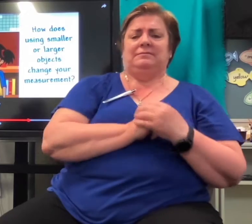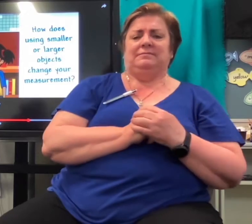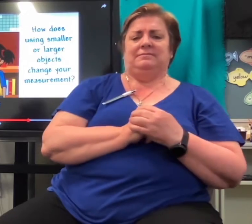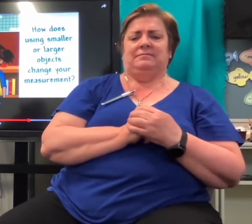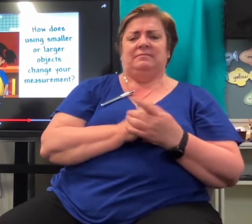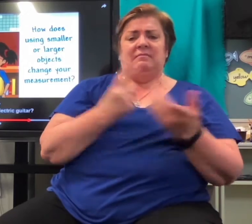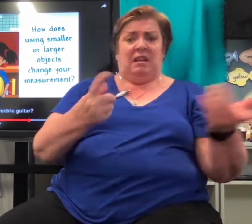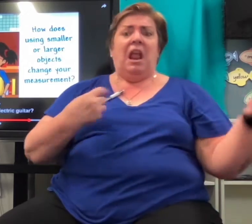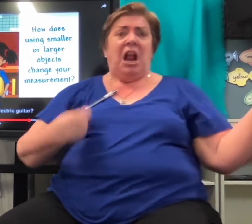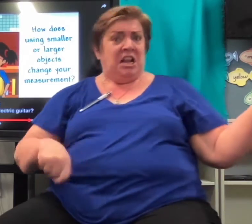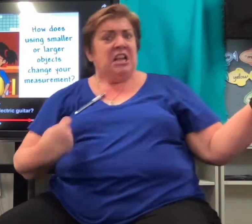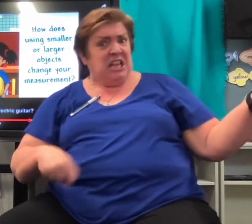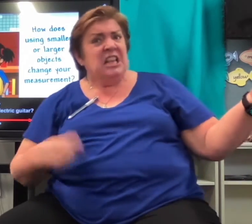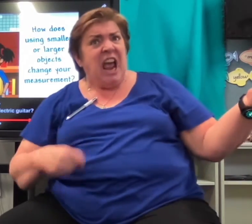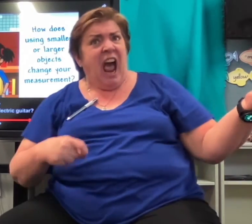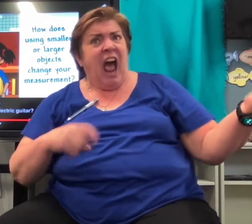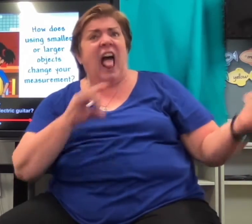Do you want to use an electric guitar?